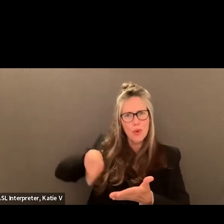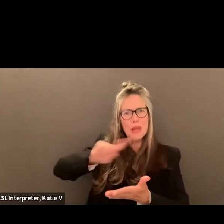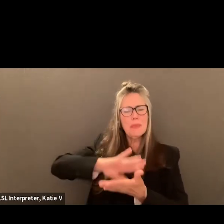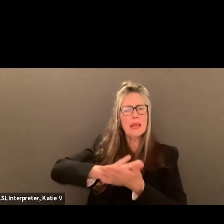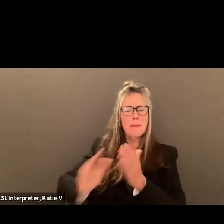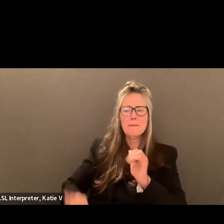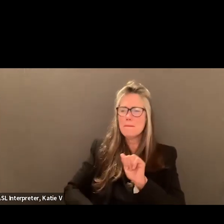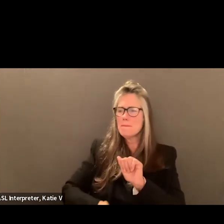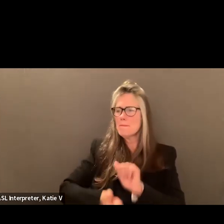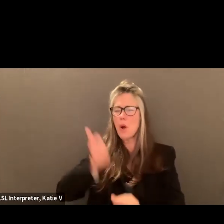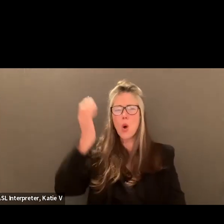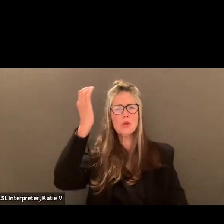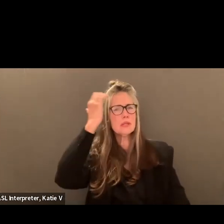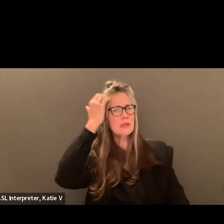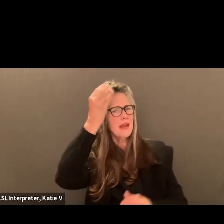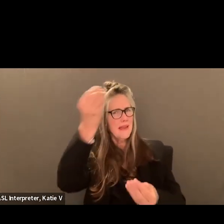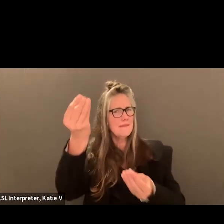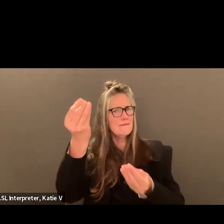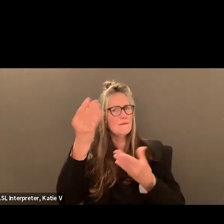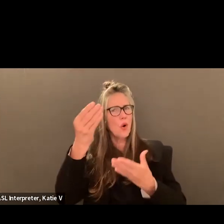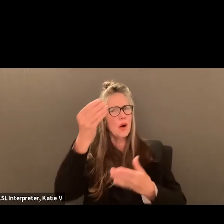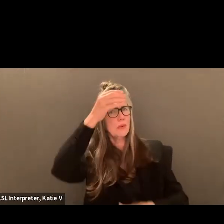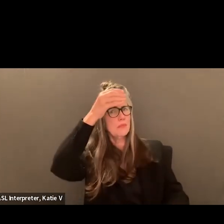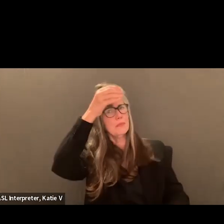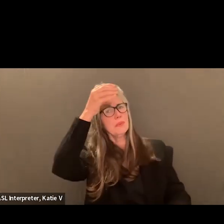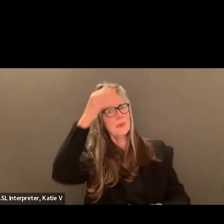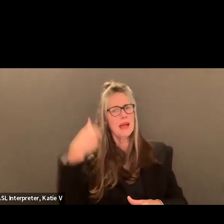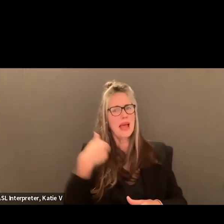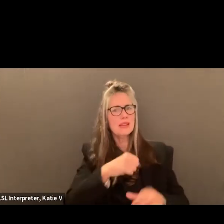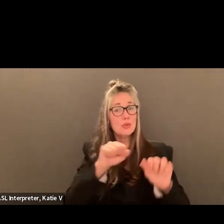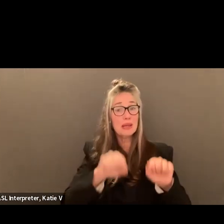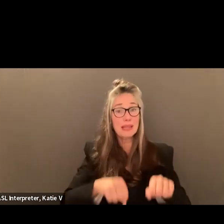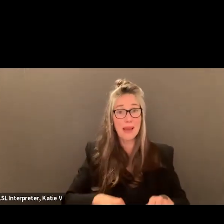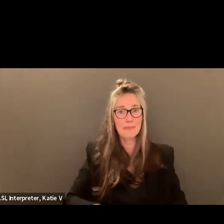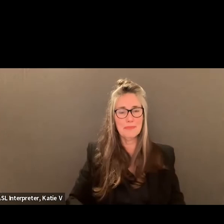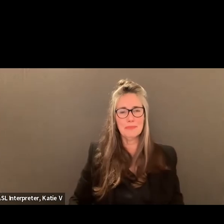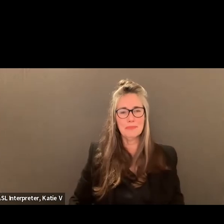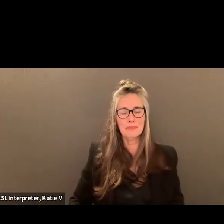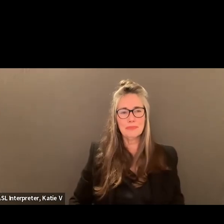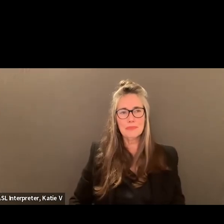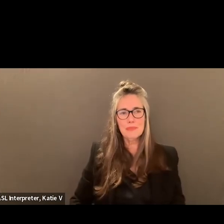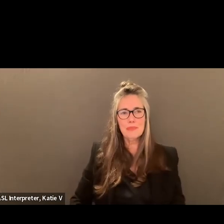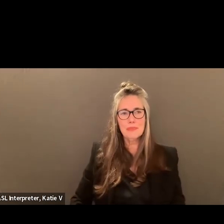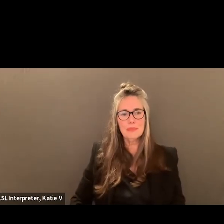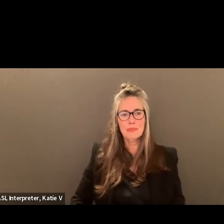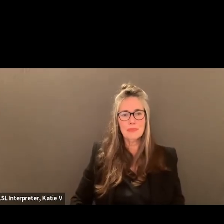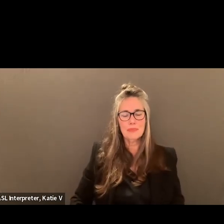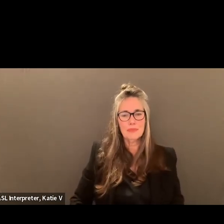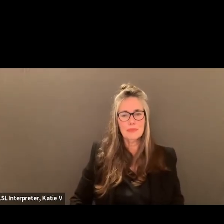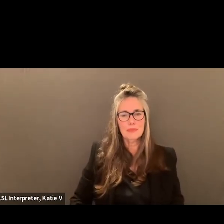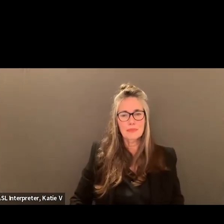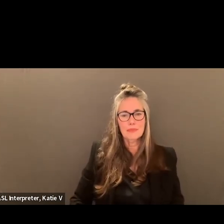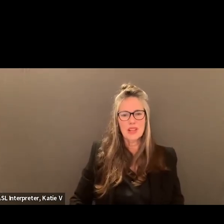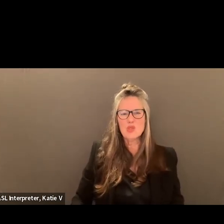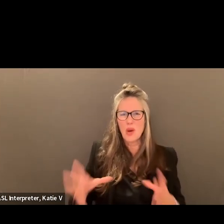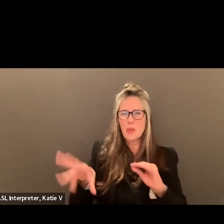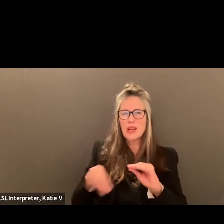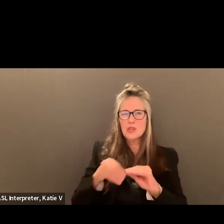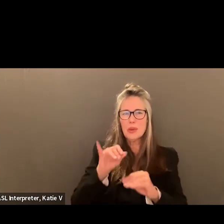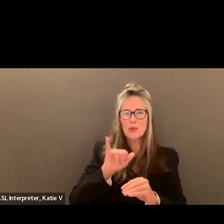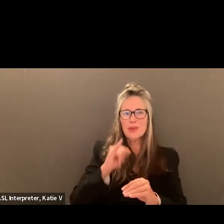there, because that would be certainly something I would be looking for. Okay. will add that. Ms. Alvarez and then Ms. Ford.